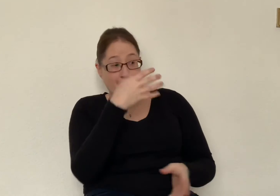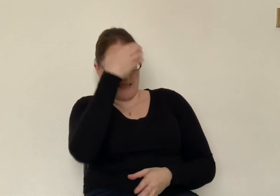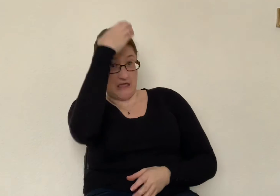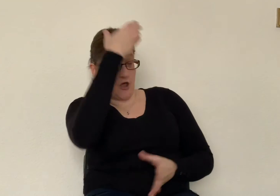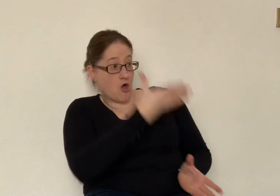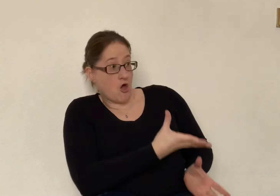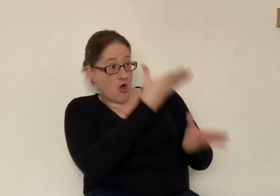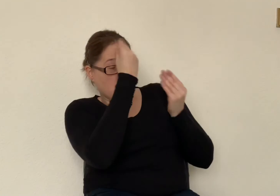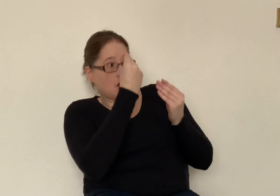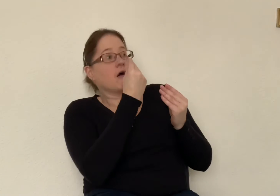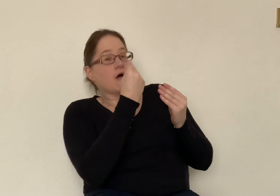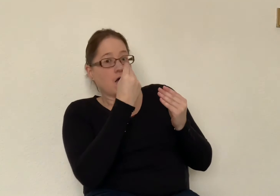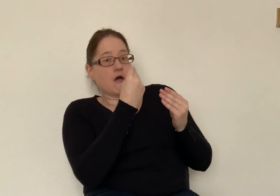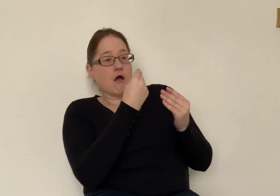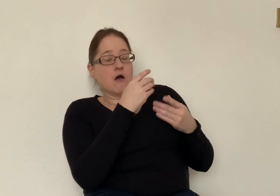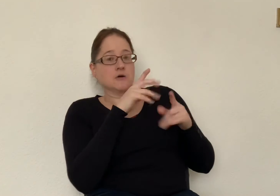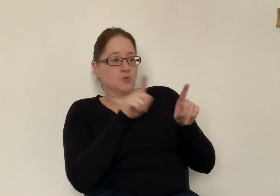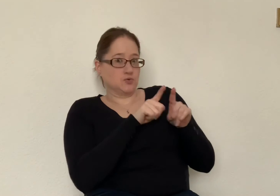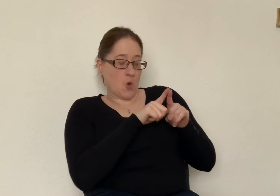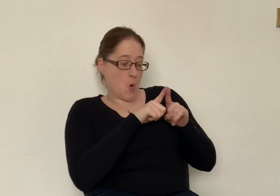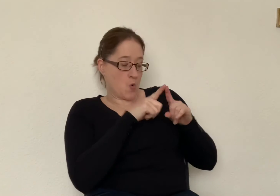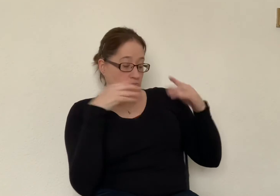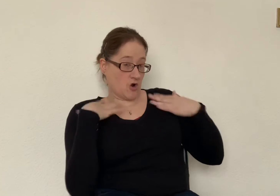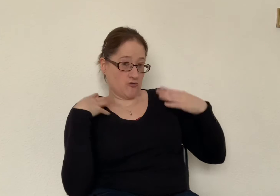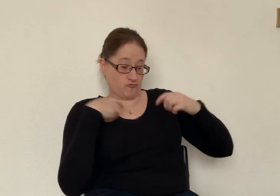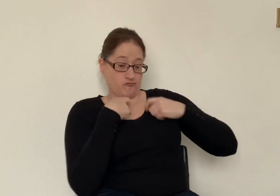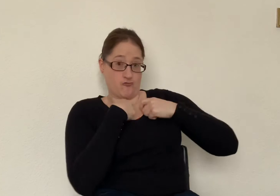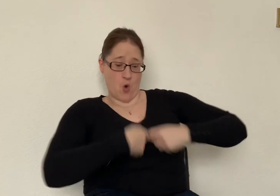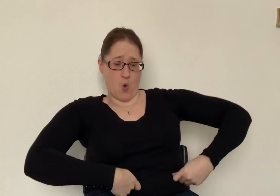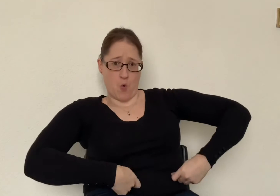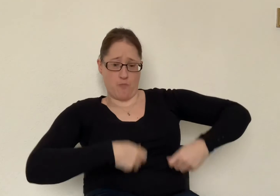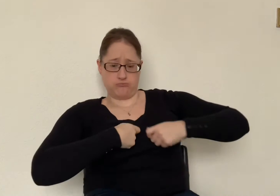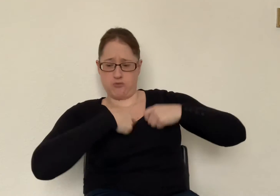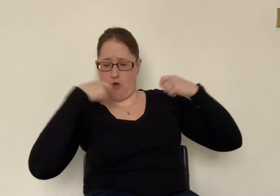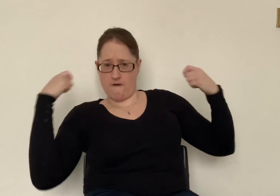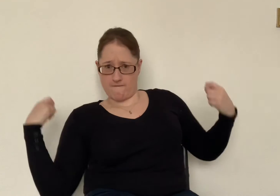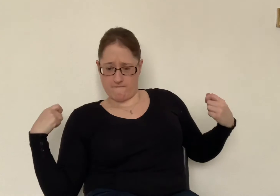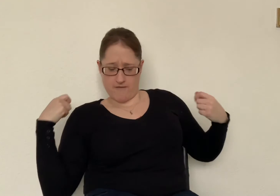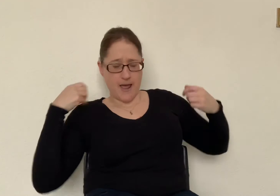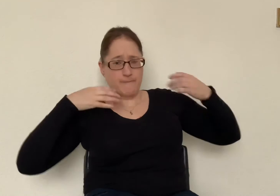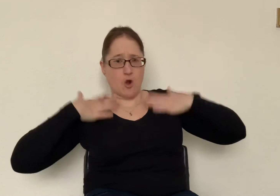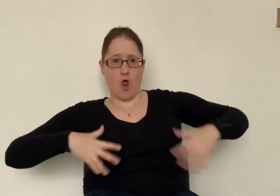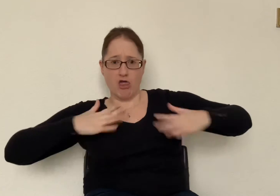his robe covered himself with sackcloth and sat in ashes